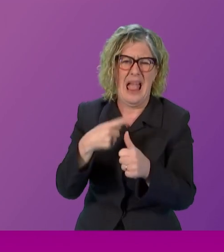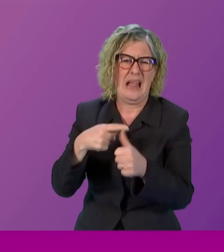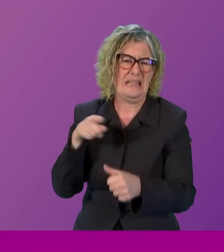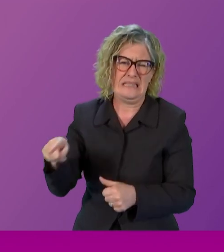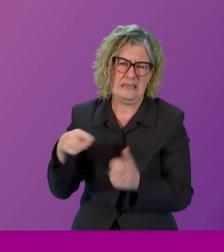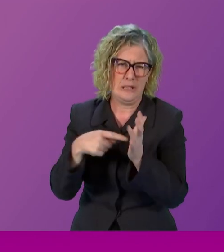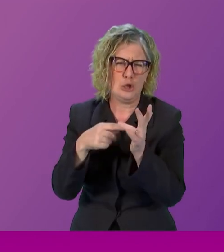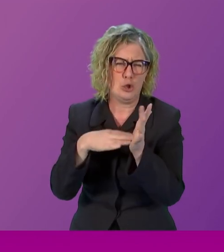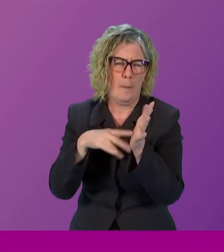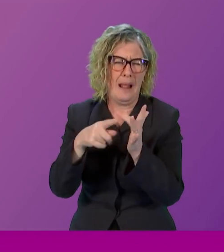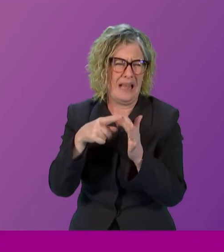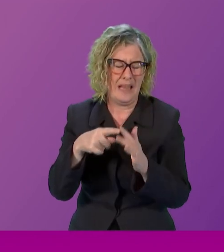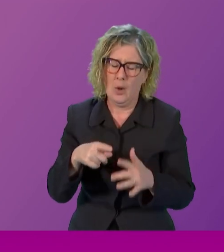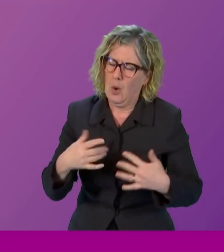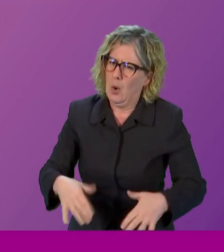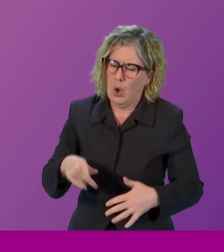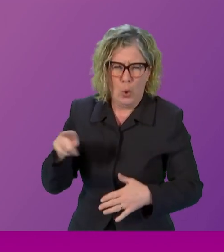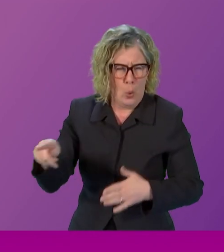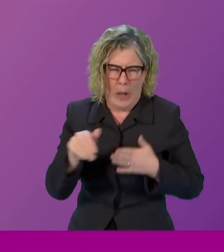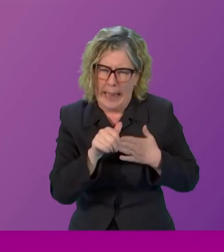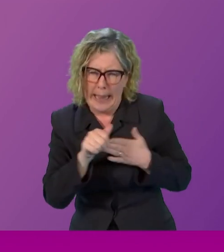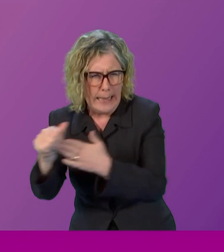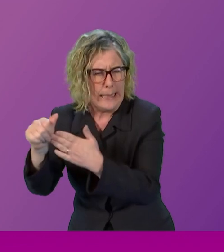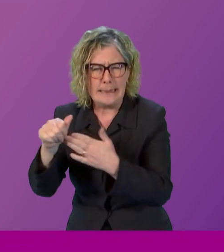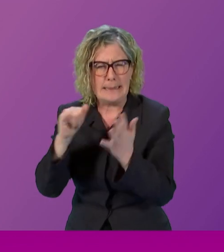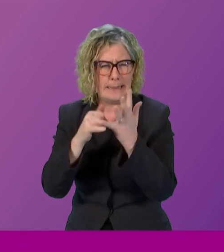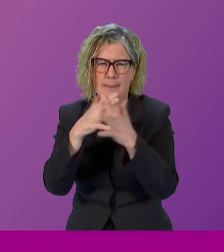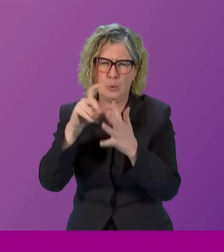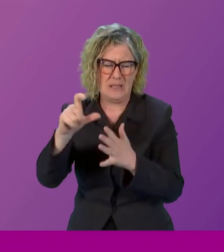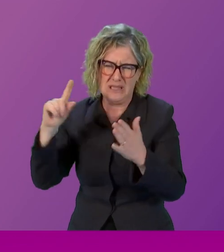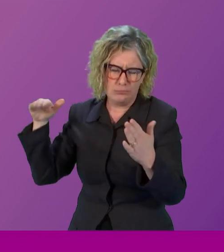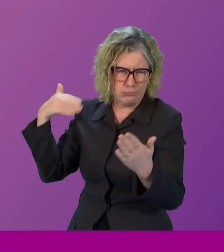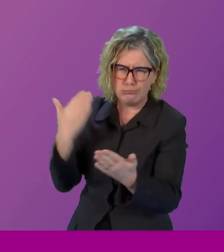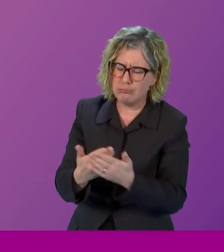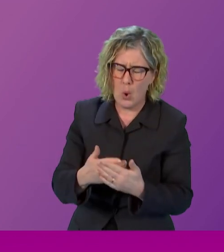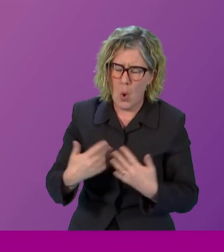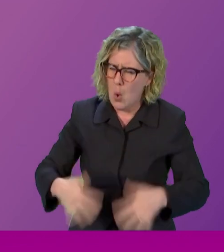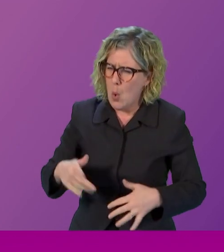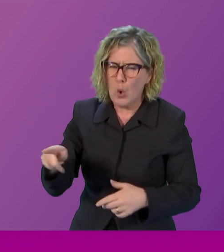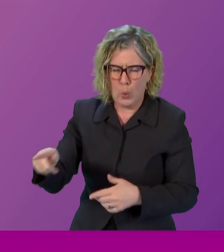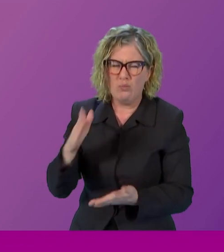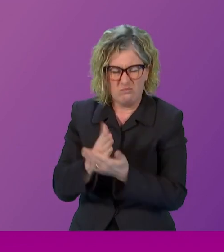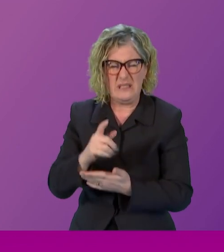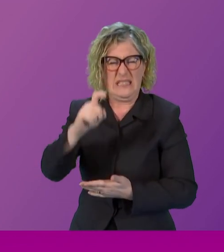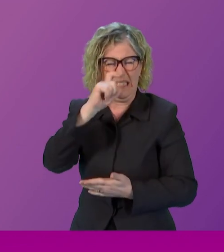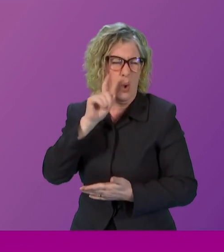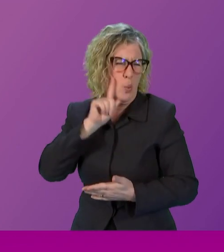You are a true sister and you are an absolute powerhouse. I obviously as we've just been reflecting on have had